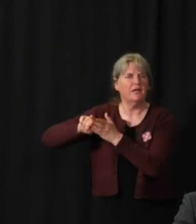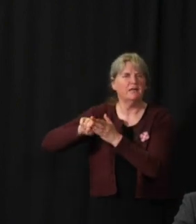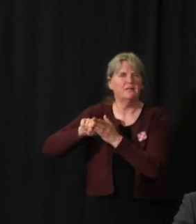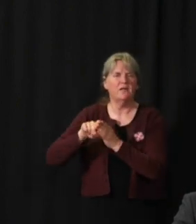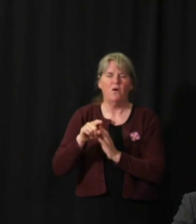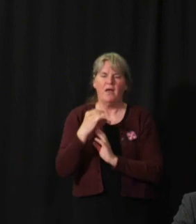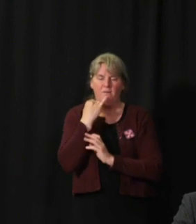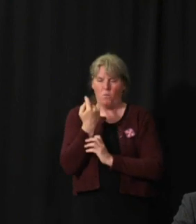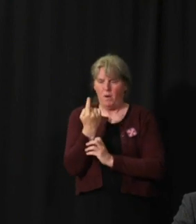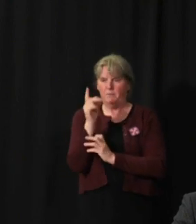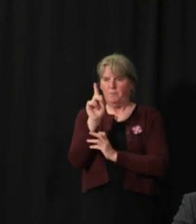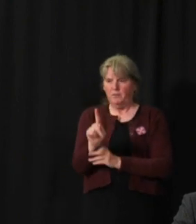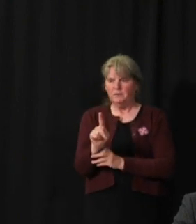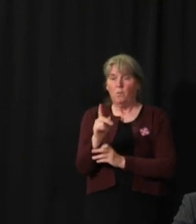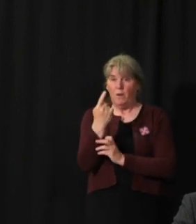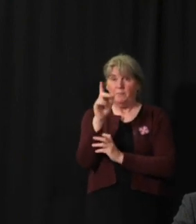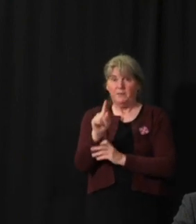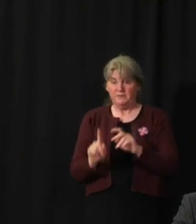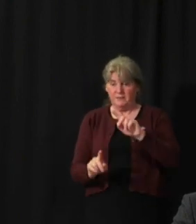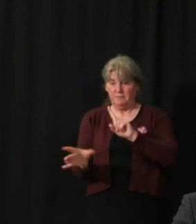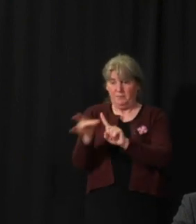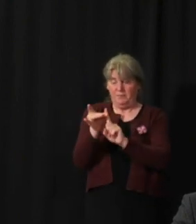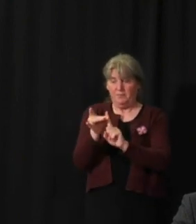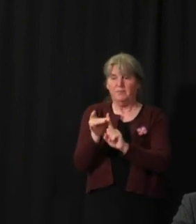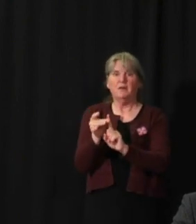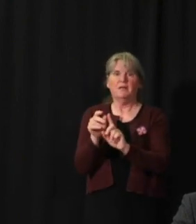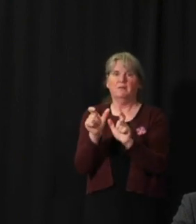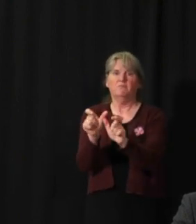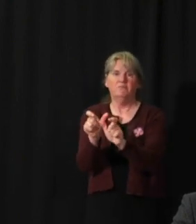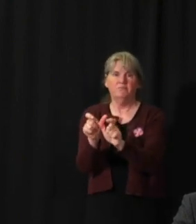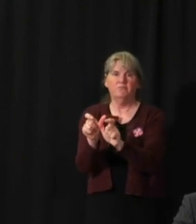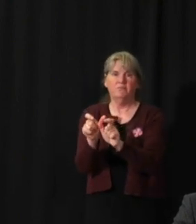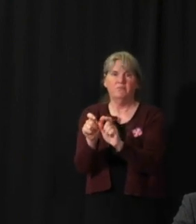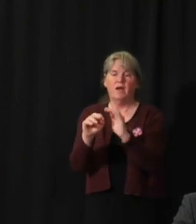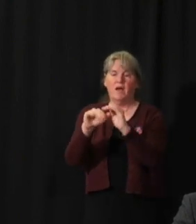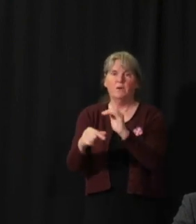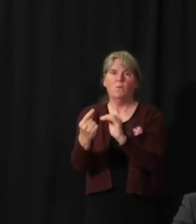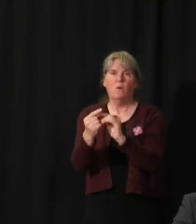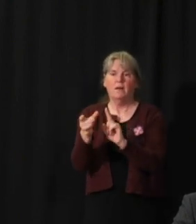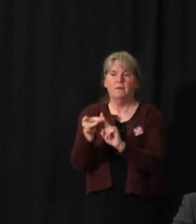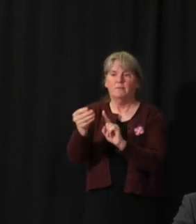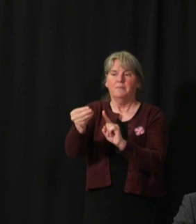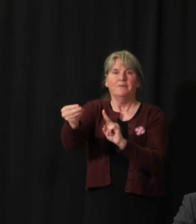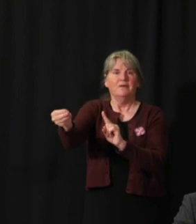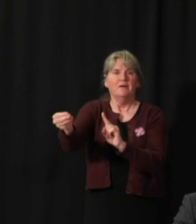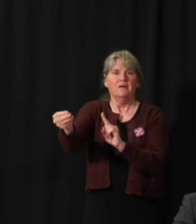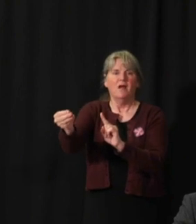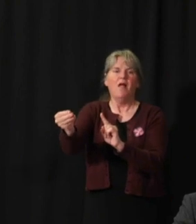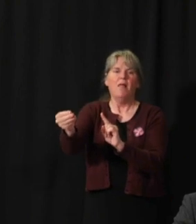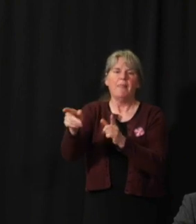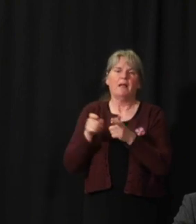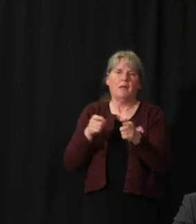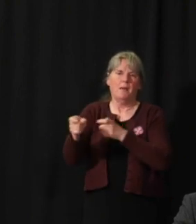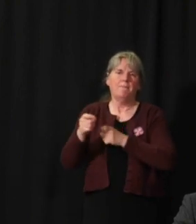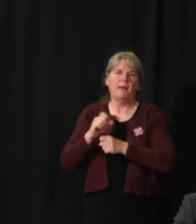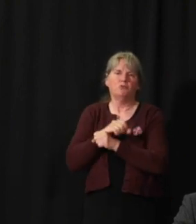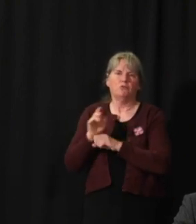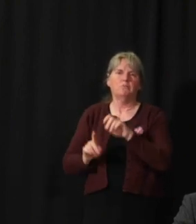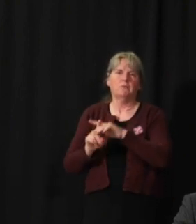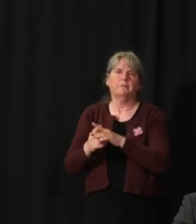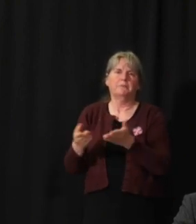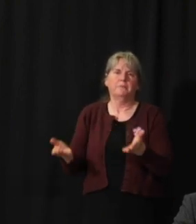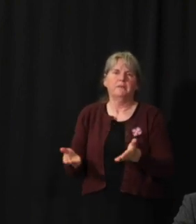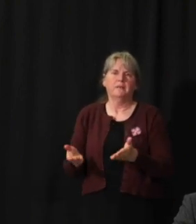one person to spread to another at less than one. So as long as we're at less than one, we're in containment phase and that means we